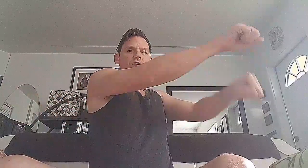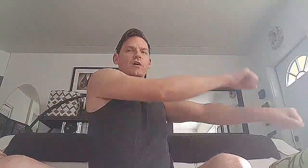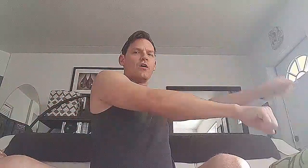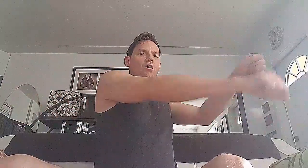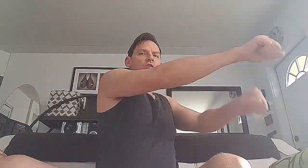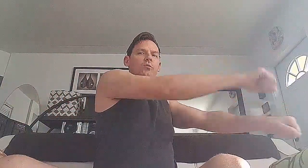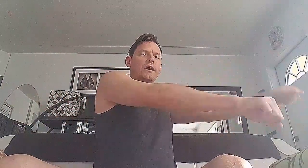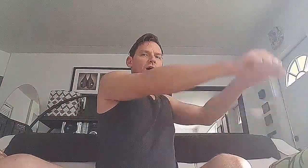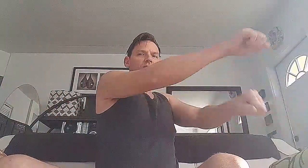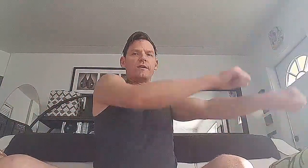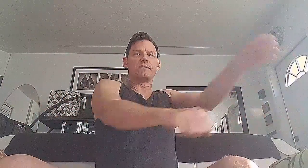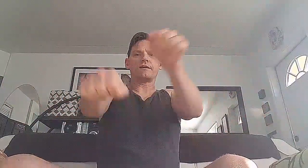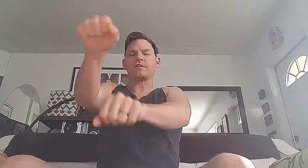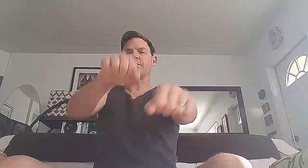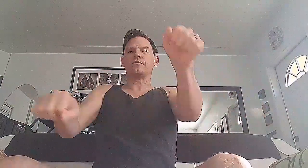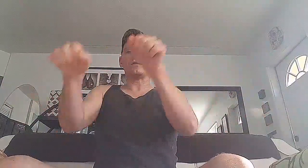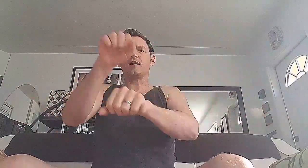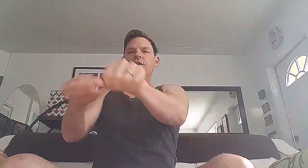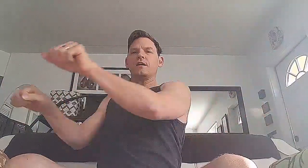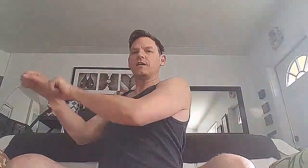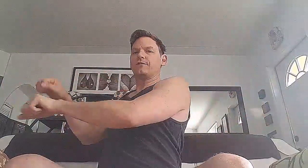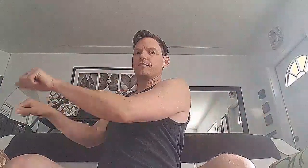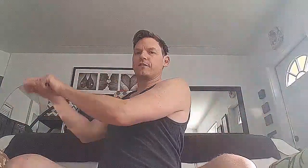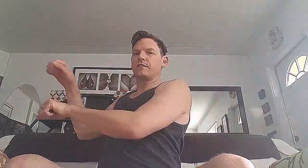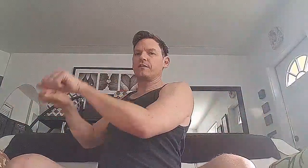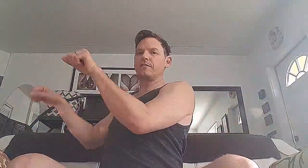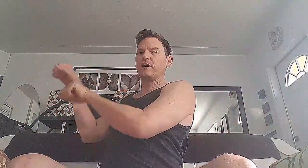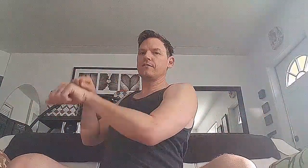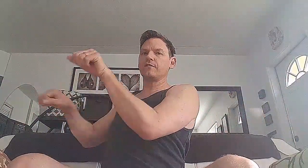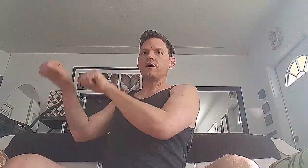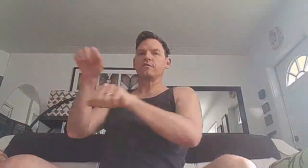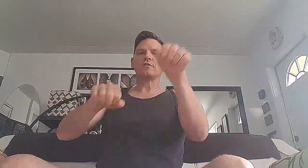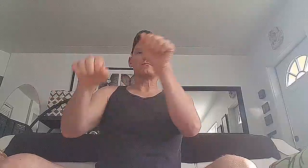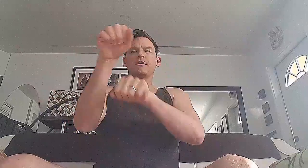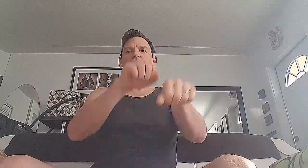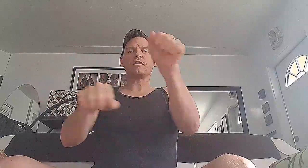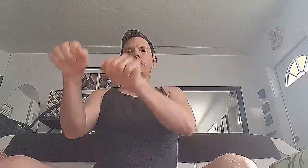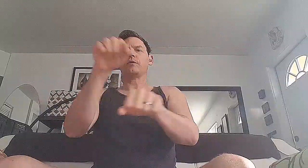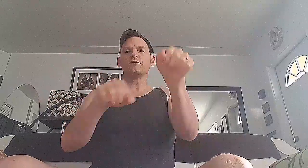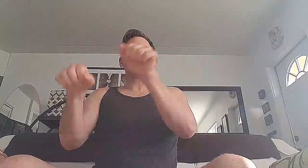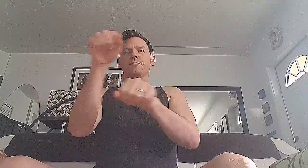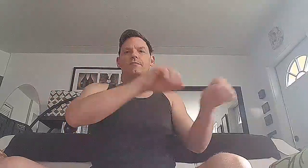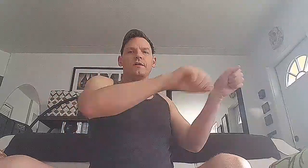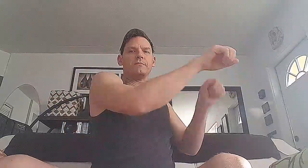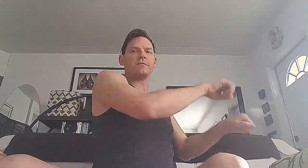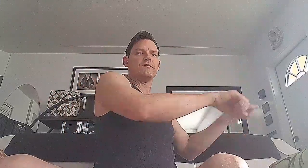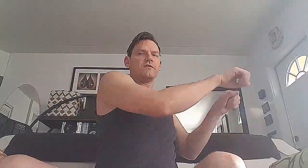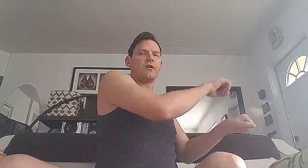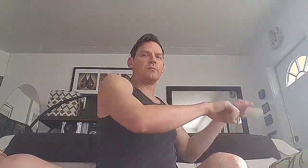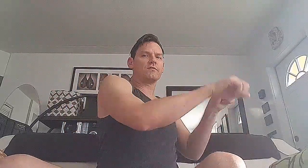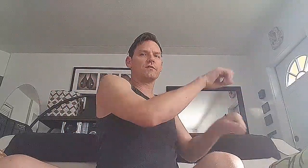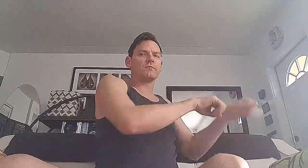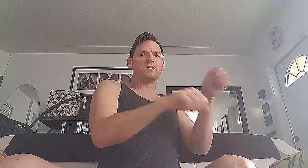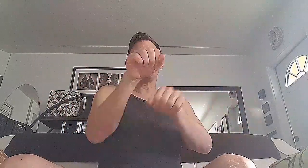all the way out, right? That's how you do it. Now, if it's a little intense, you can bend your elbows, right? Bend your elbows a little bit